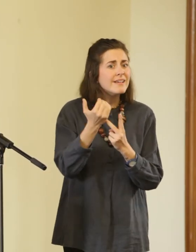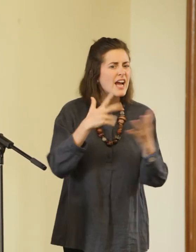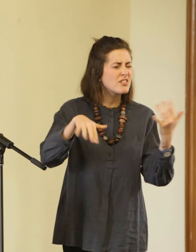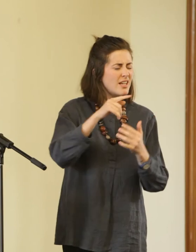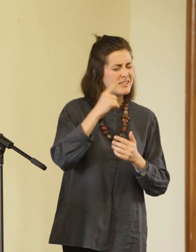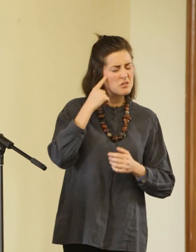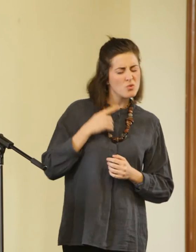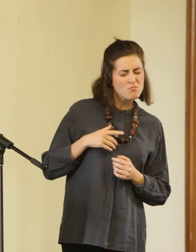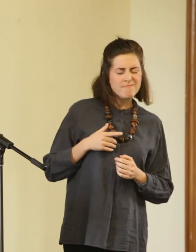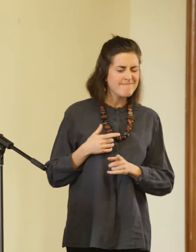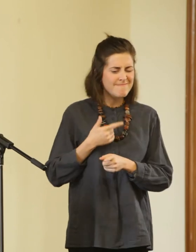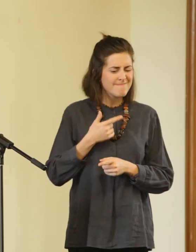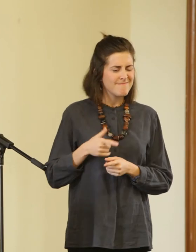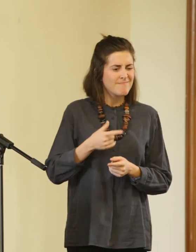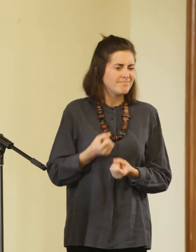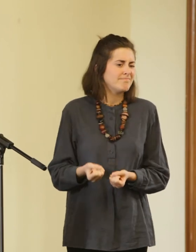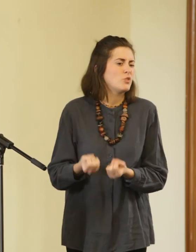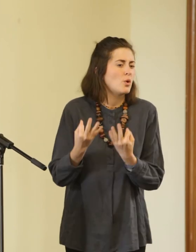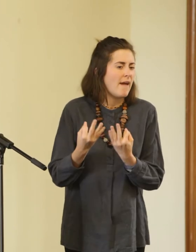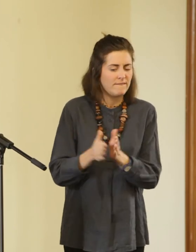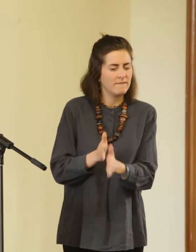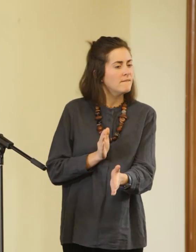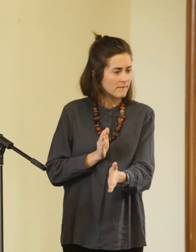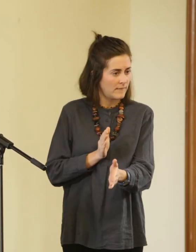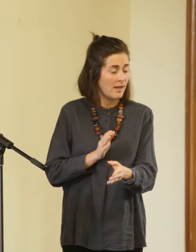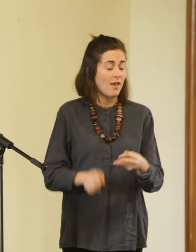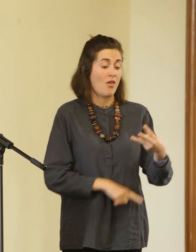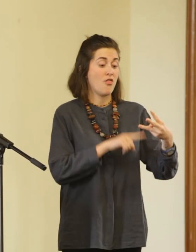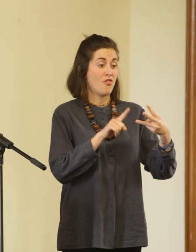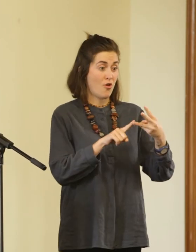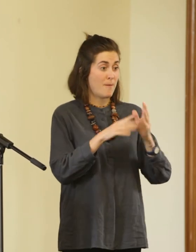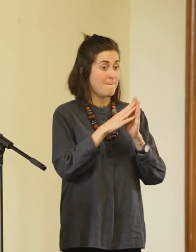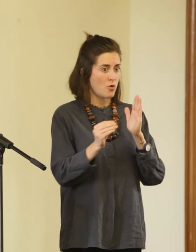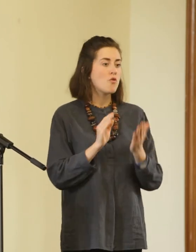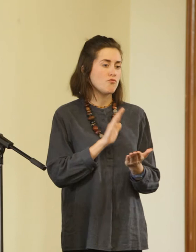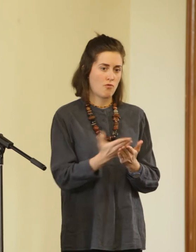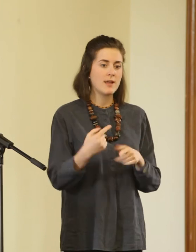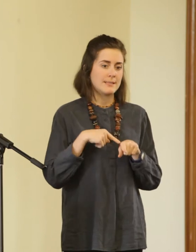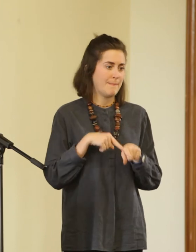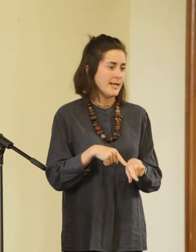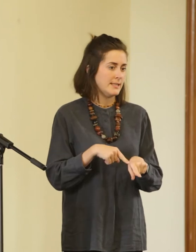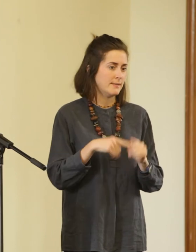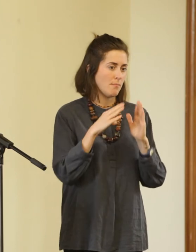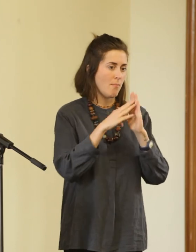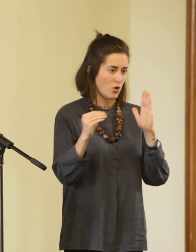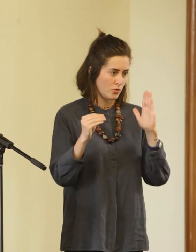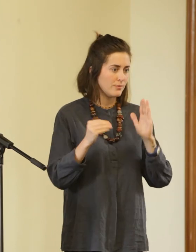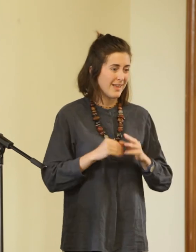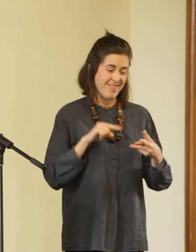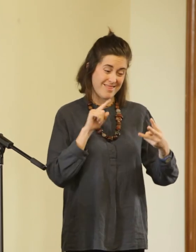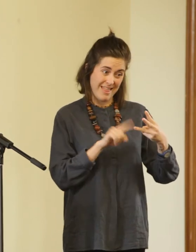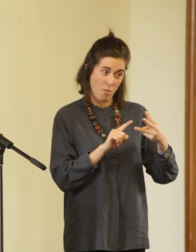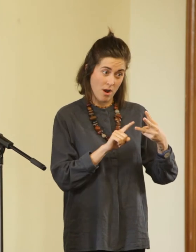is more inclined to see what they are not. And the third model, the rights-based model. And it is this last